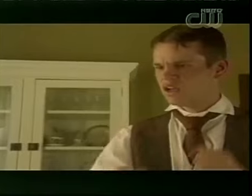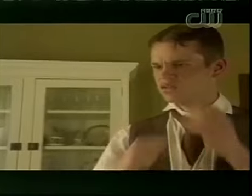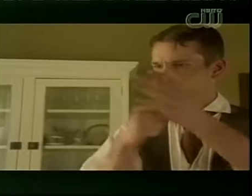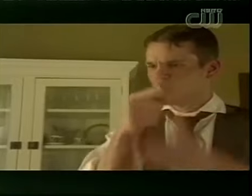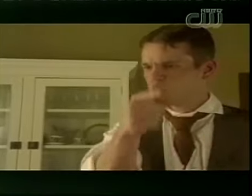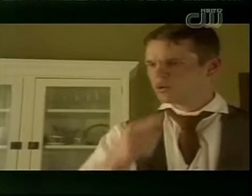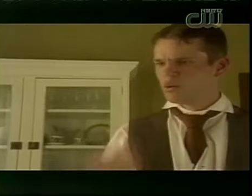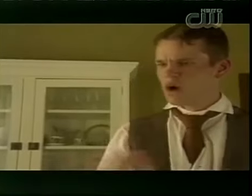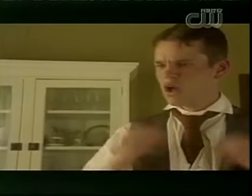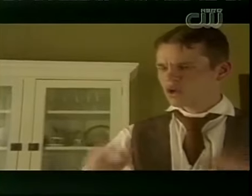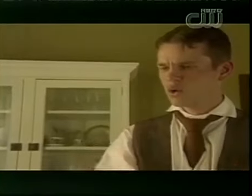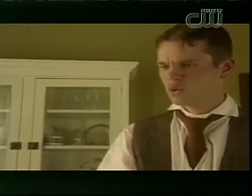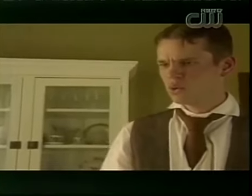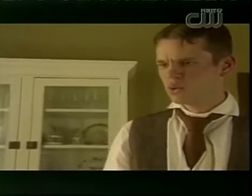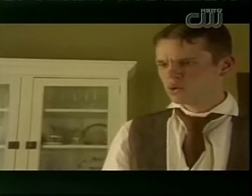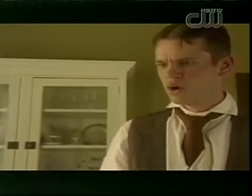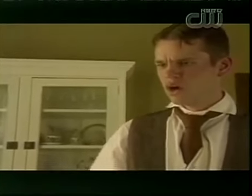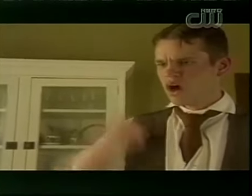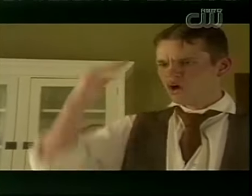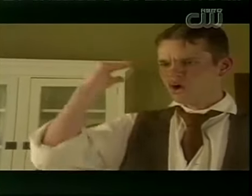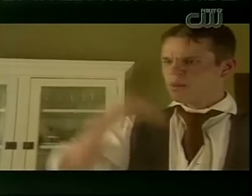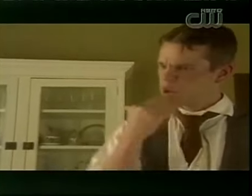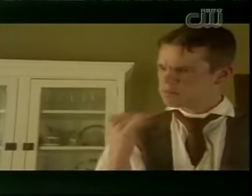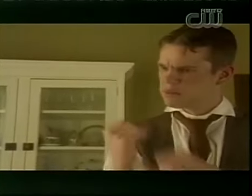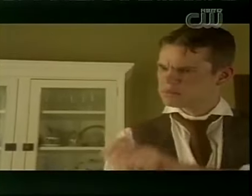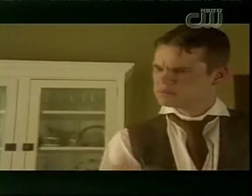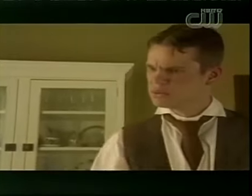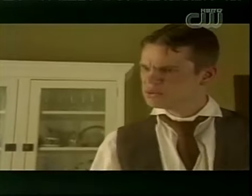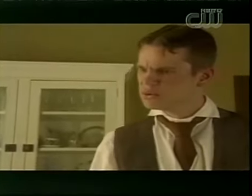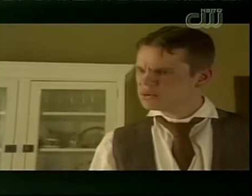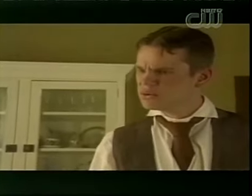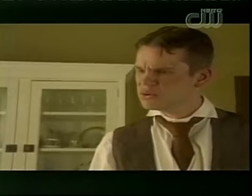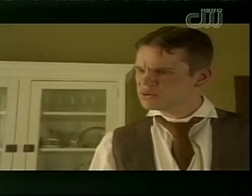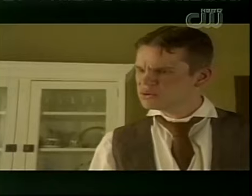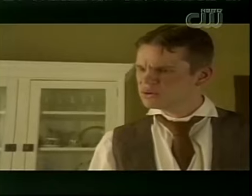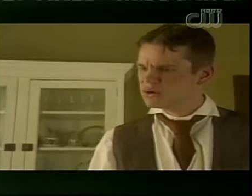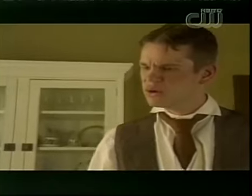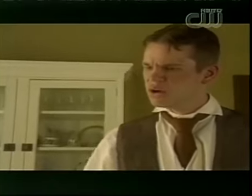me seriously unless I show them what I can do. I'm good at baseball.